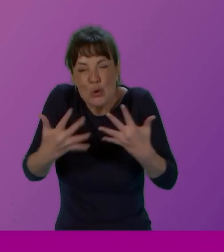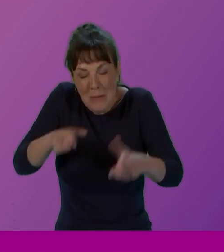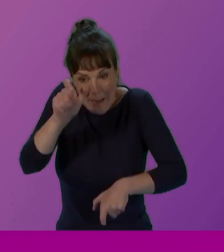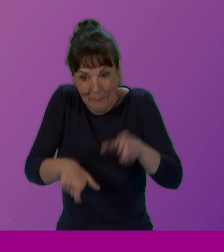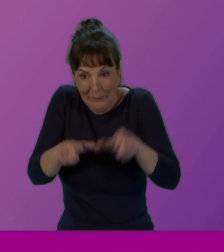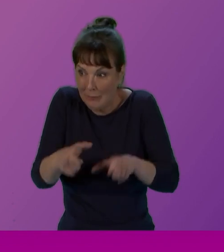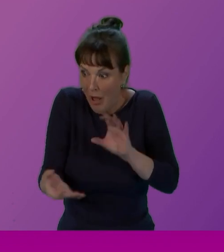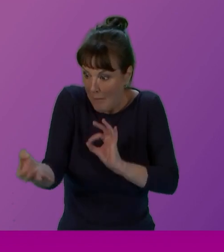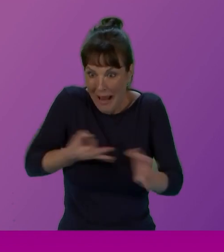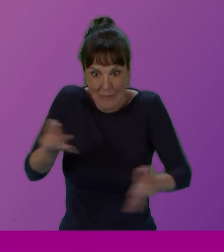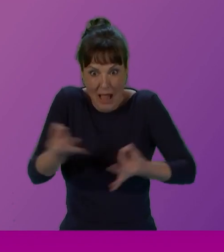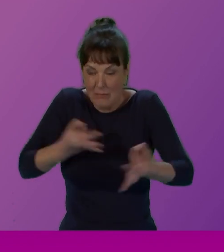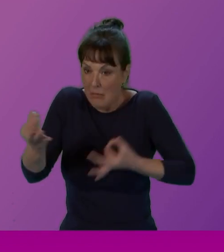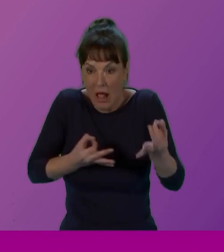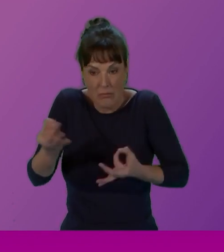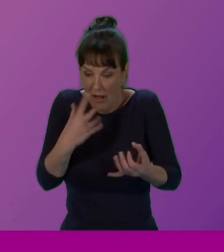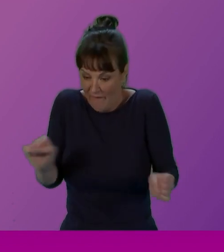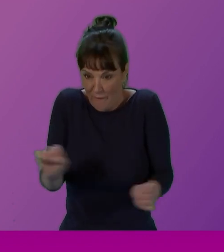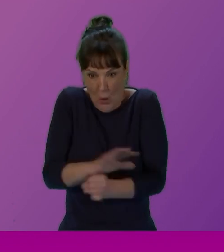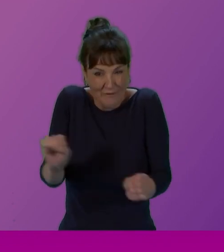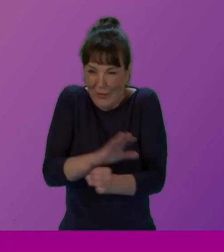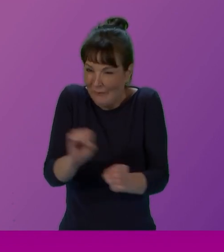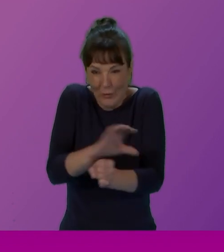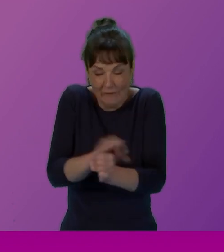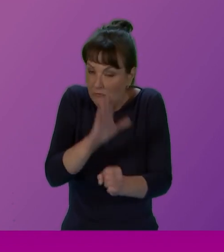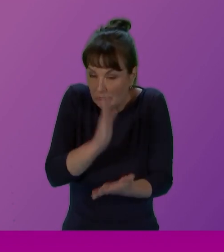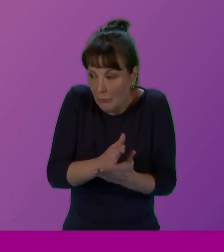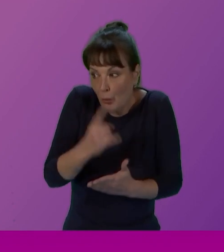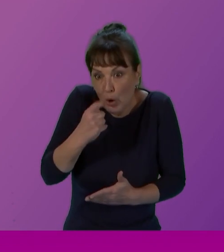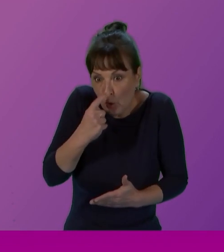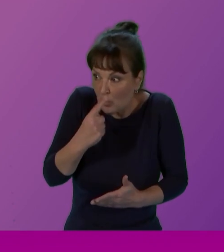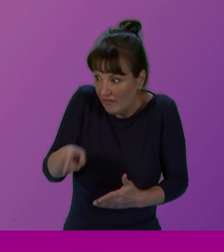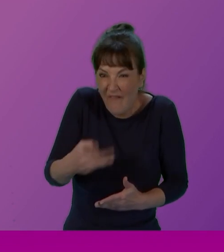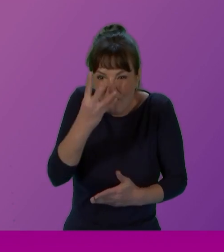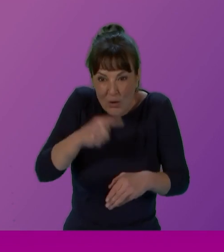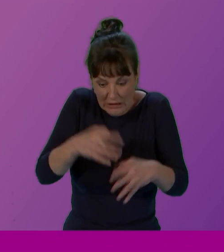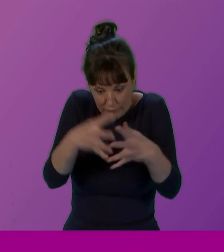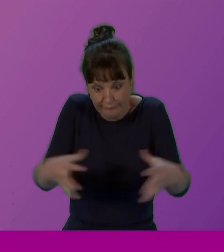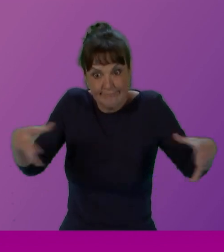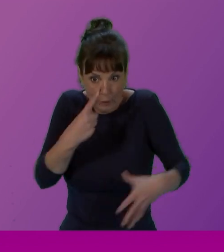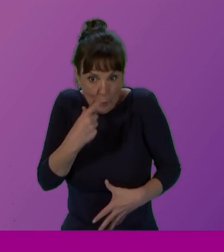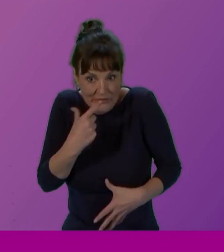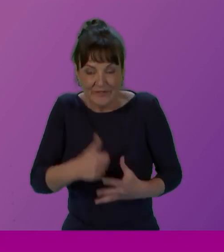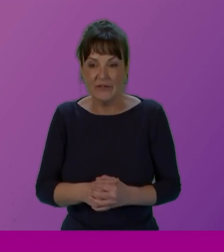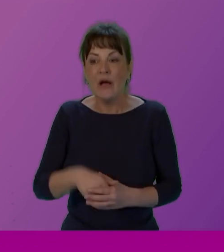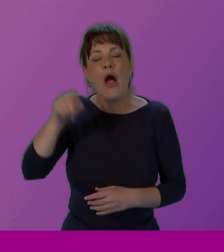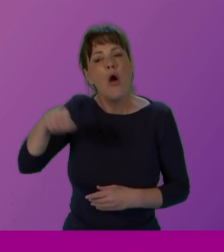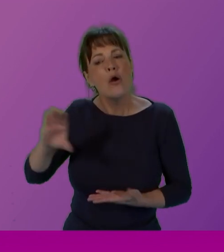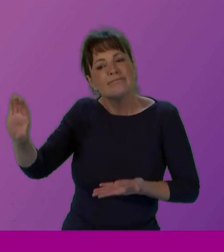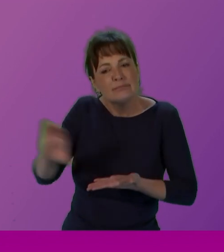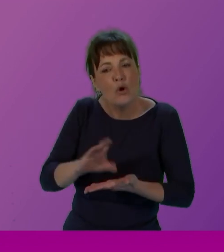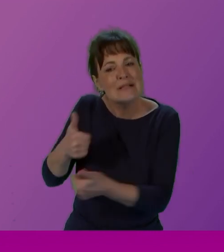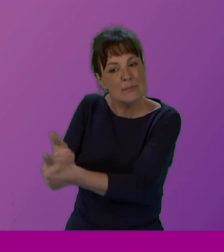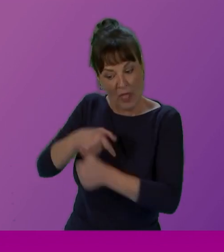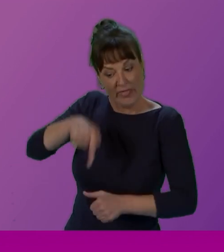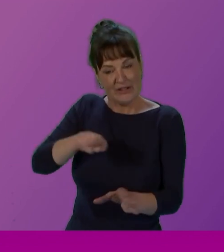could have filled this chamber four times its capacity. Our supporters and sponsors, in this particular